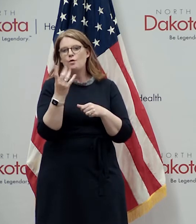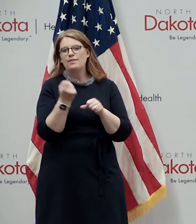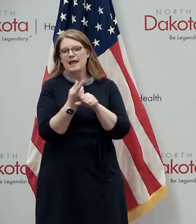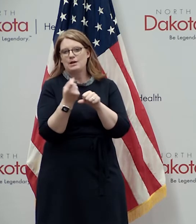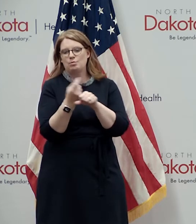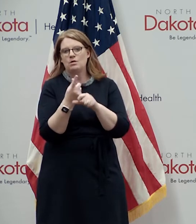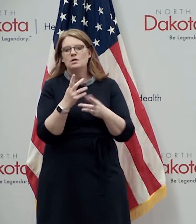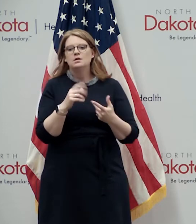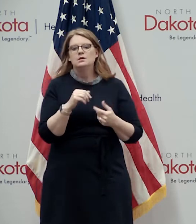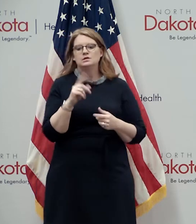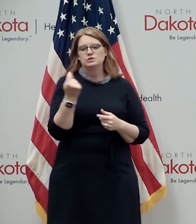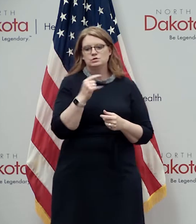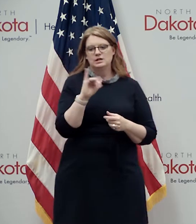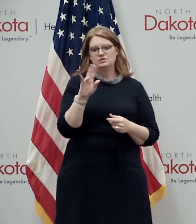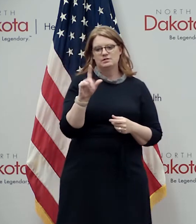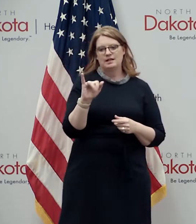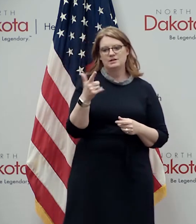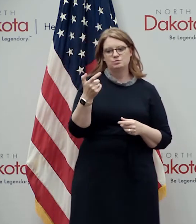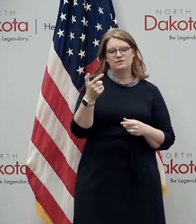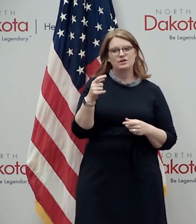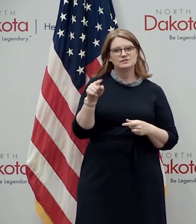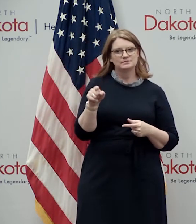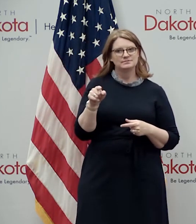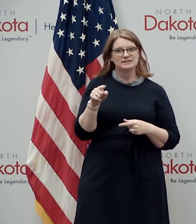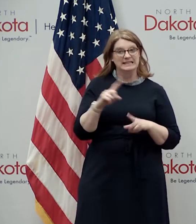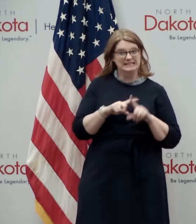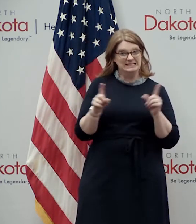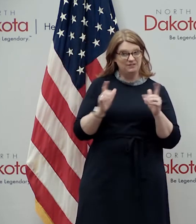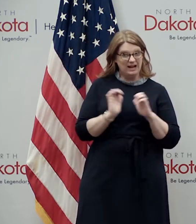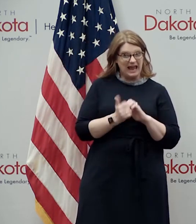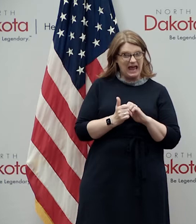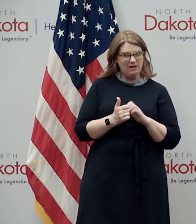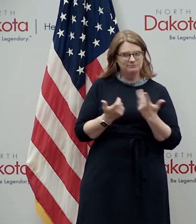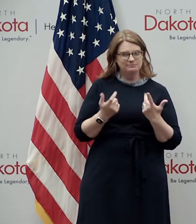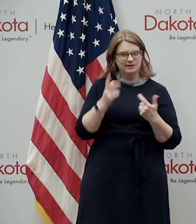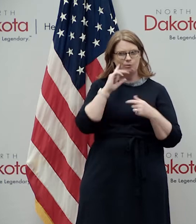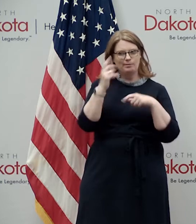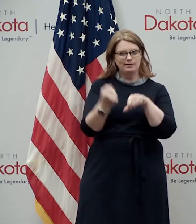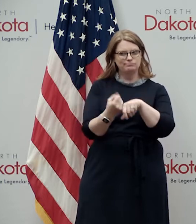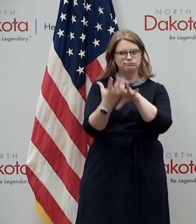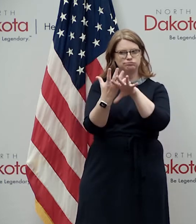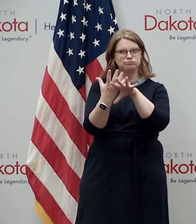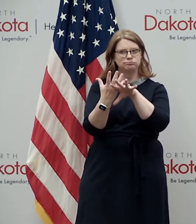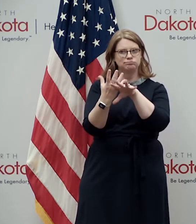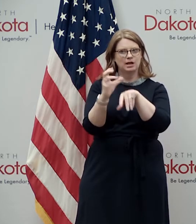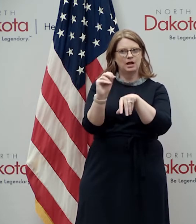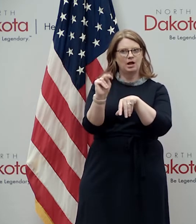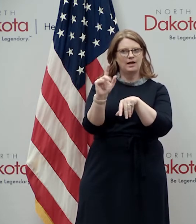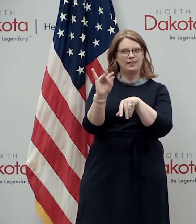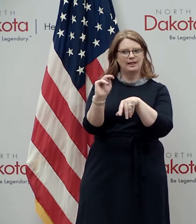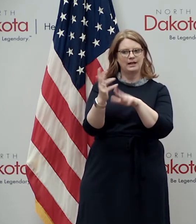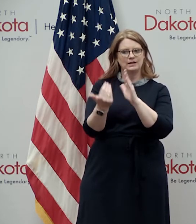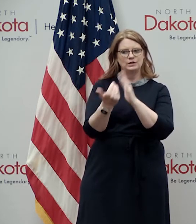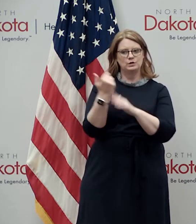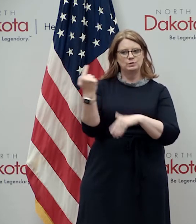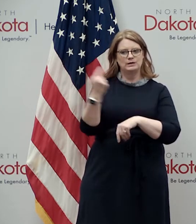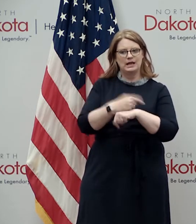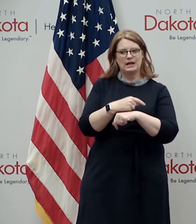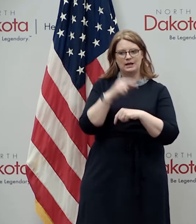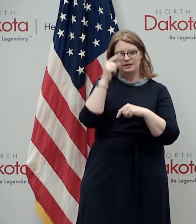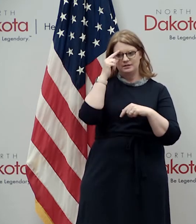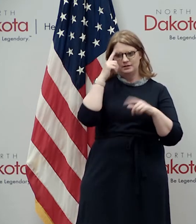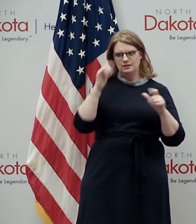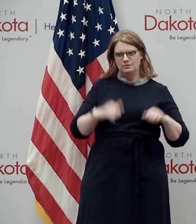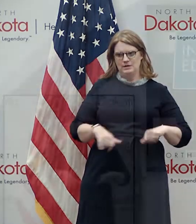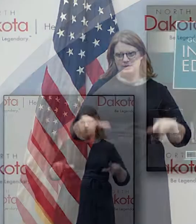place on tuesday july 21st this one will be different because it's going to be virtual uh and again so we've got a new date if we can pop that one up